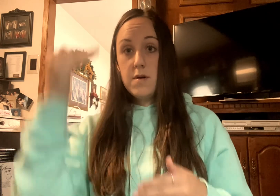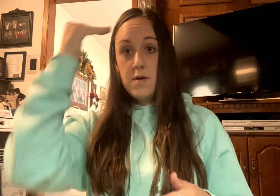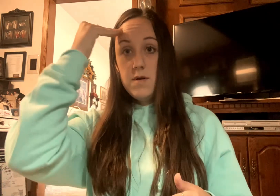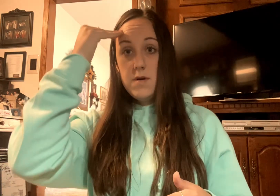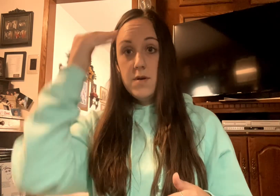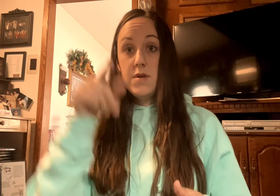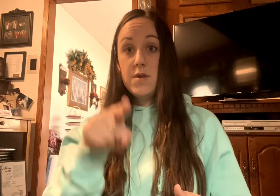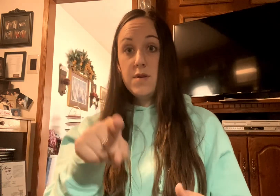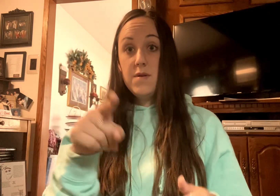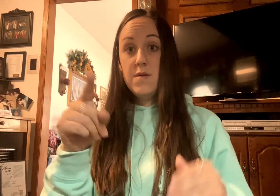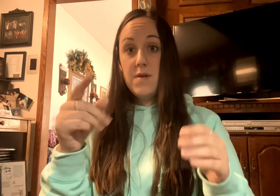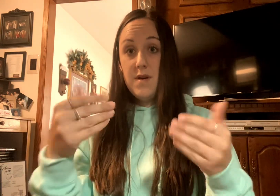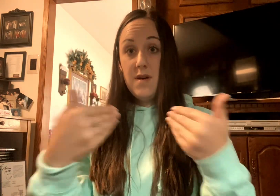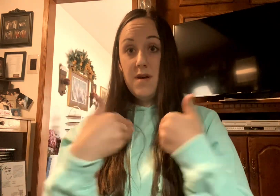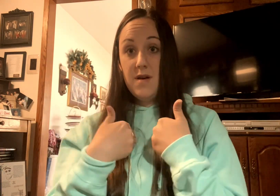it, but you let it go